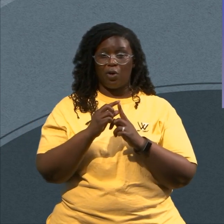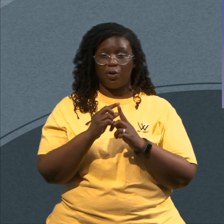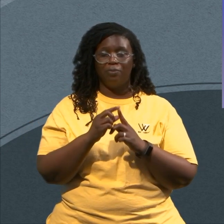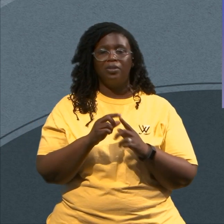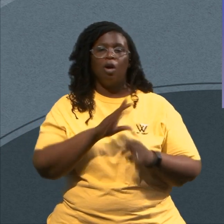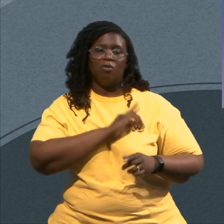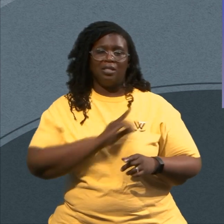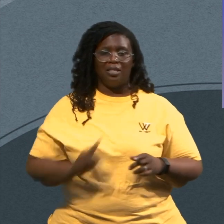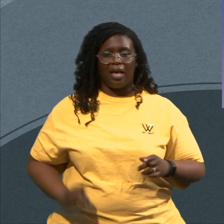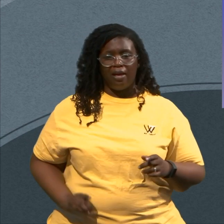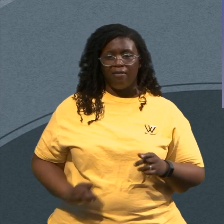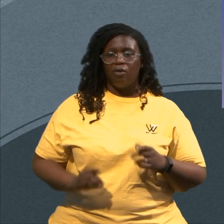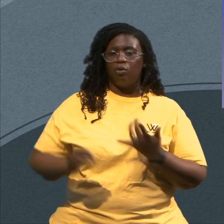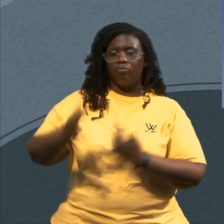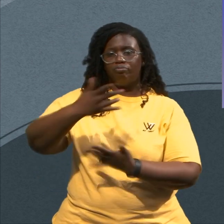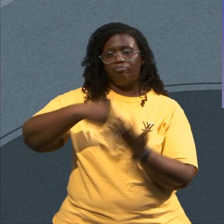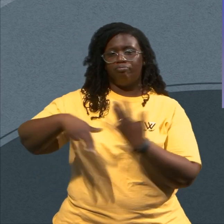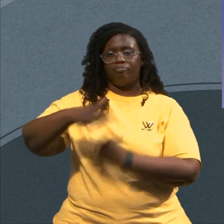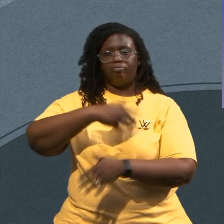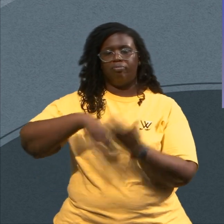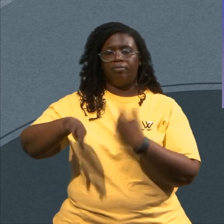with them They had a Curse word